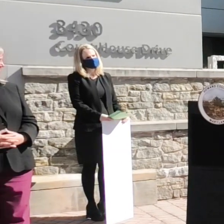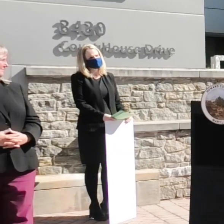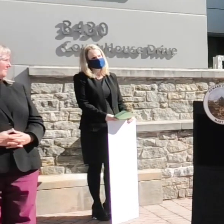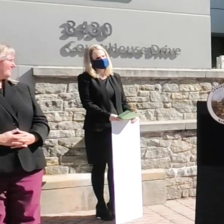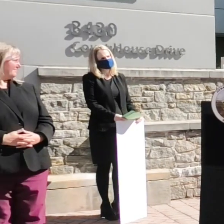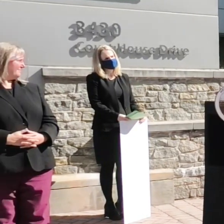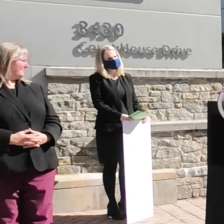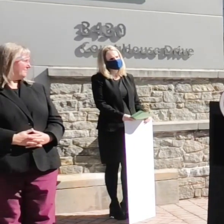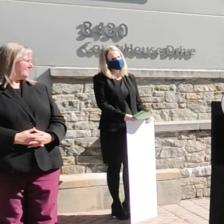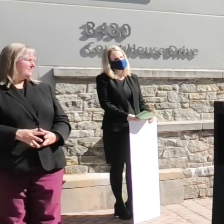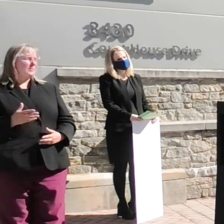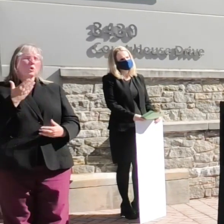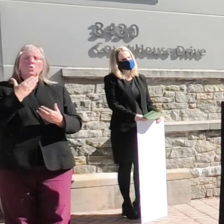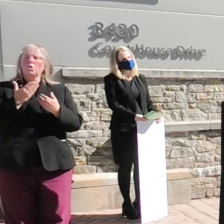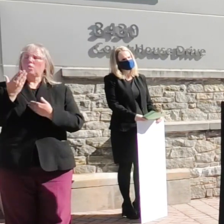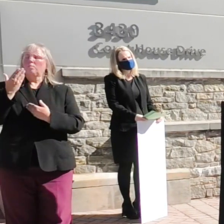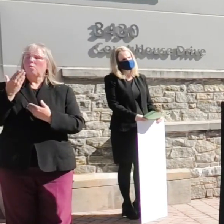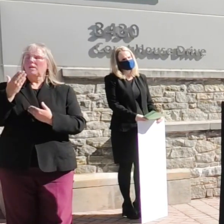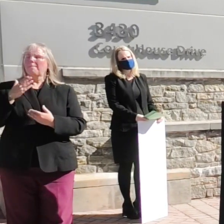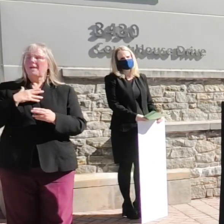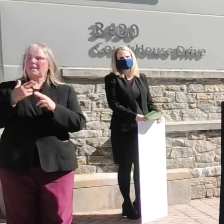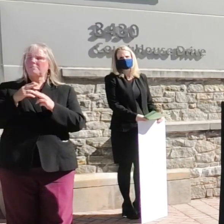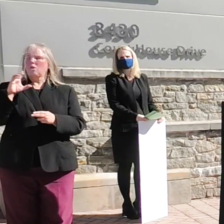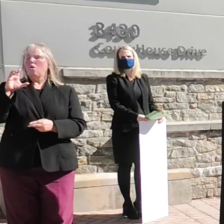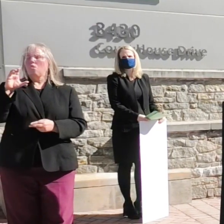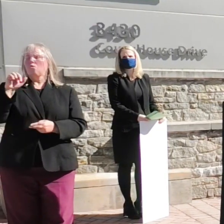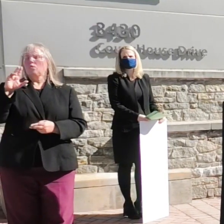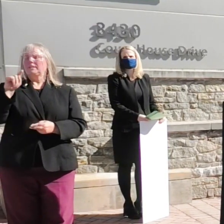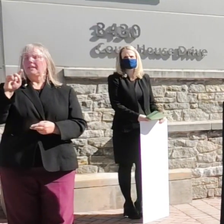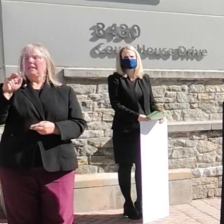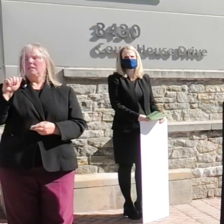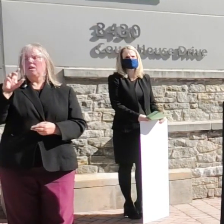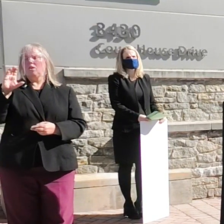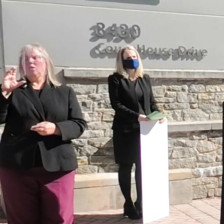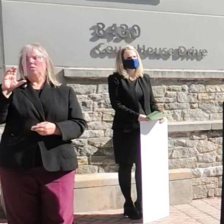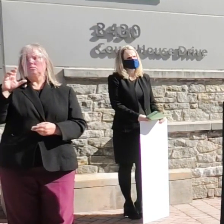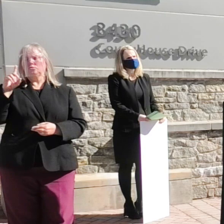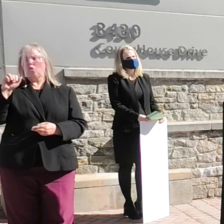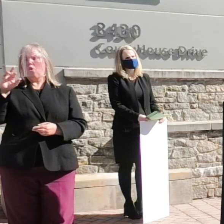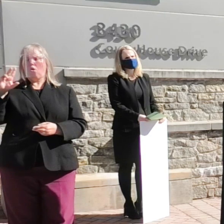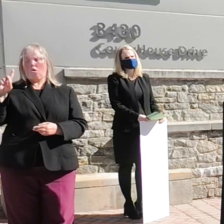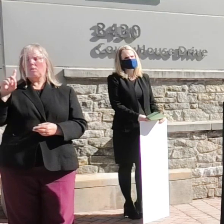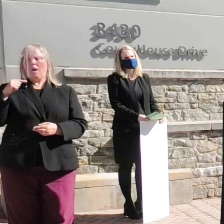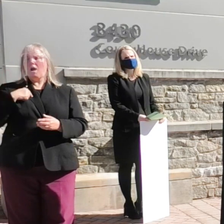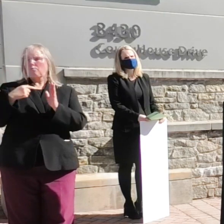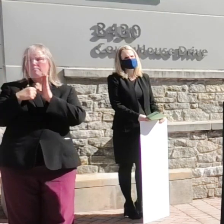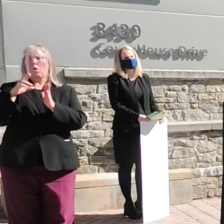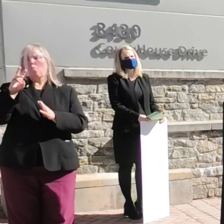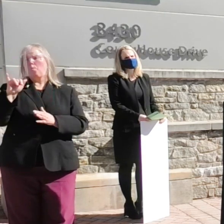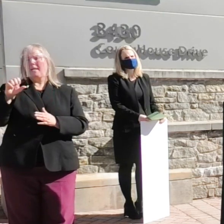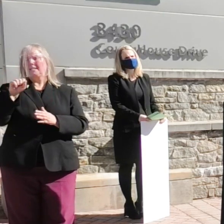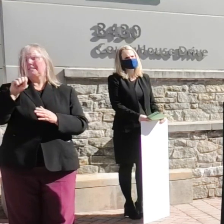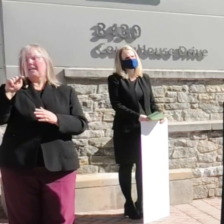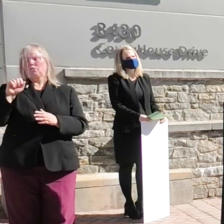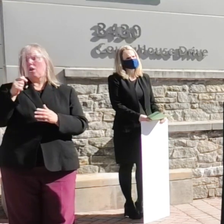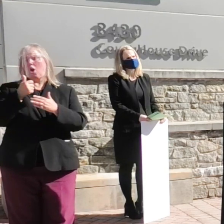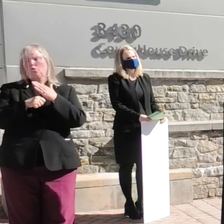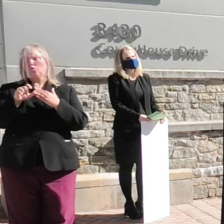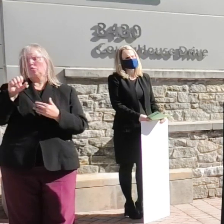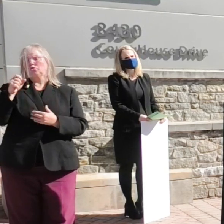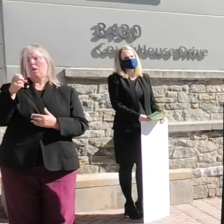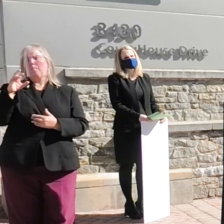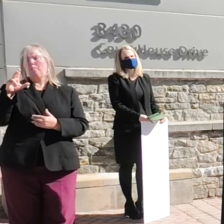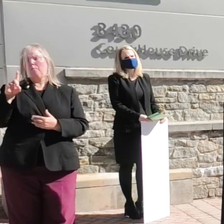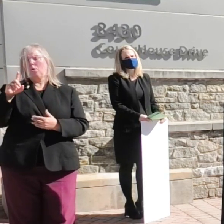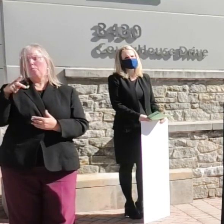Good morning, my name is Cortina Darden, I'm representing Waze Station, a part of Shepherd Pratt, the largest private nonprofit